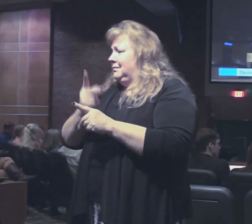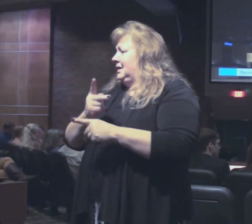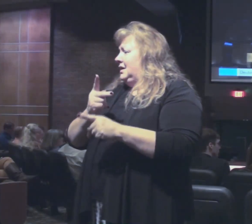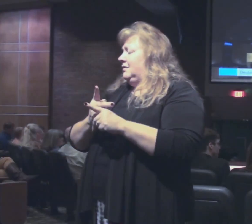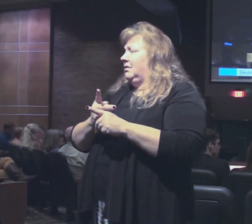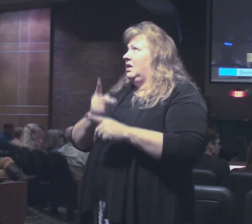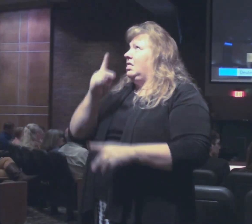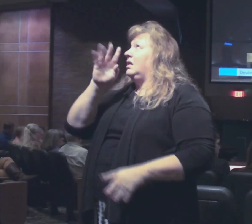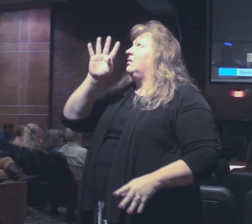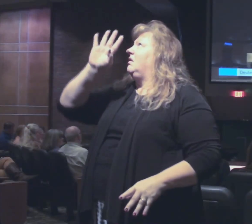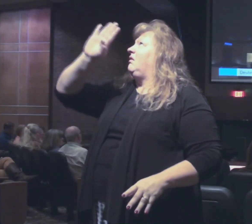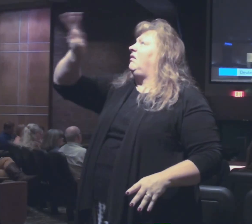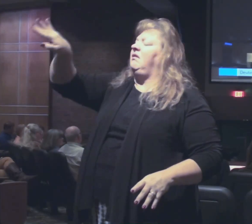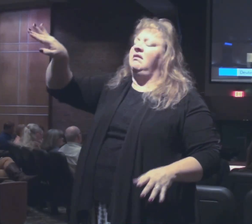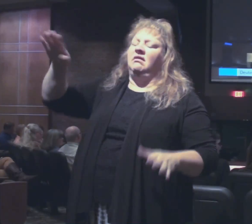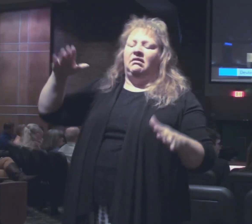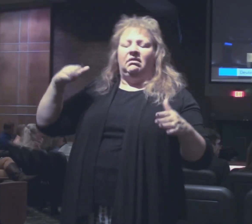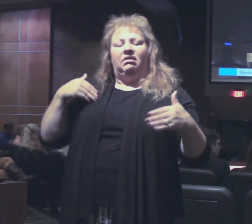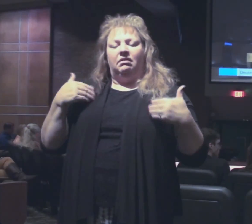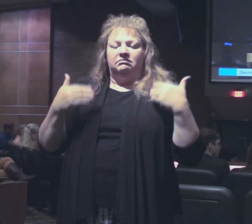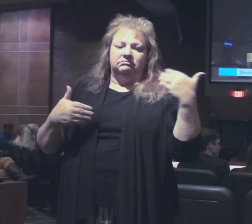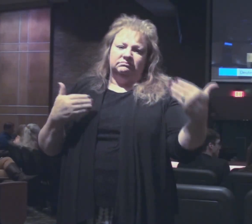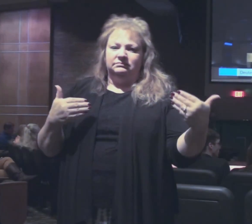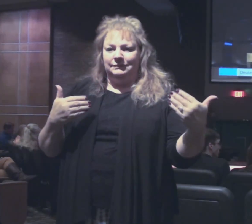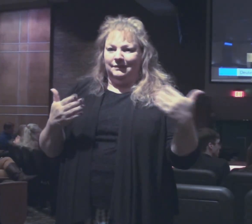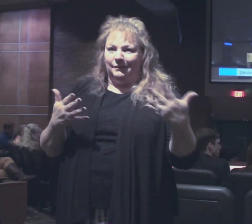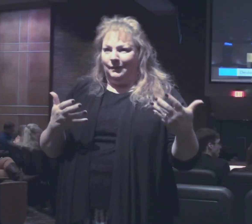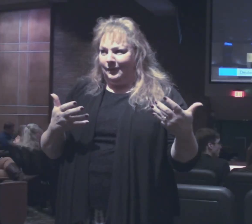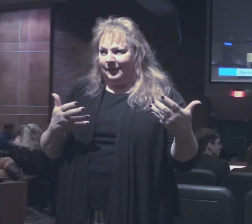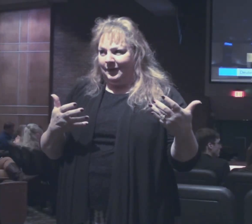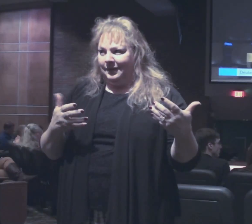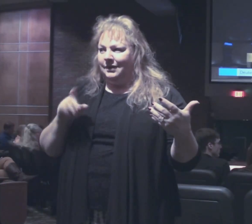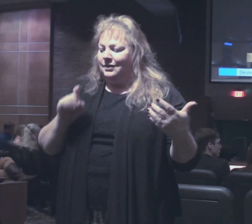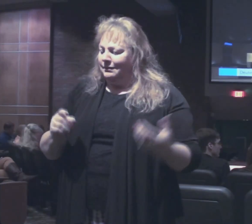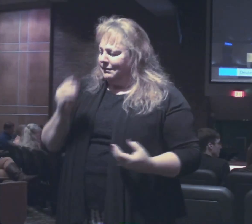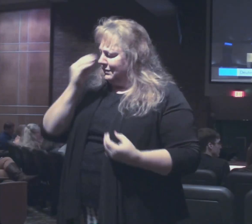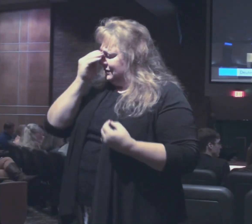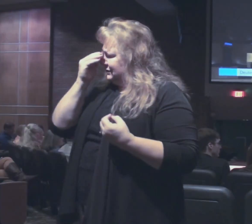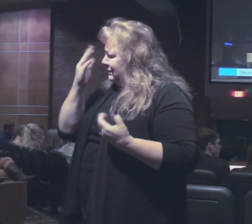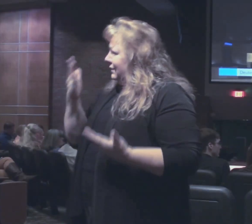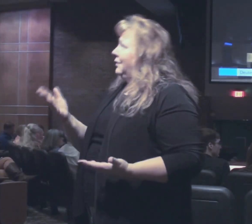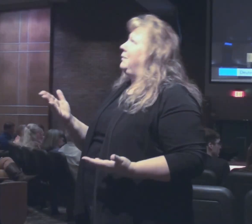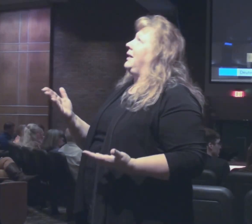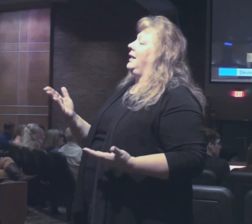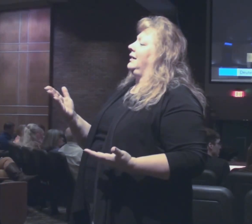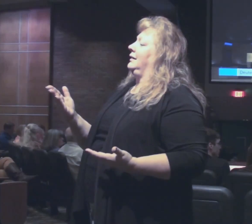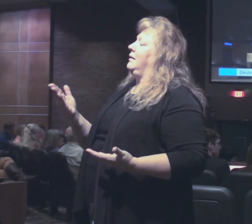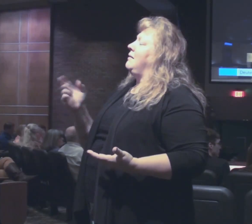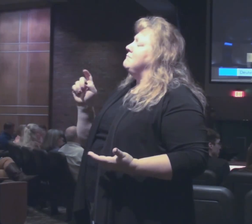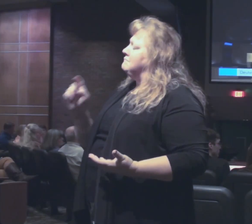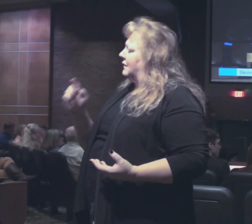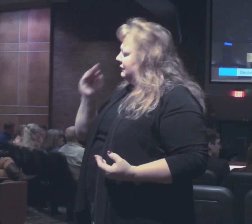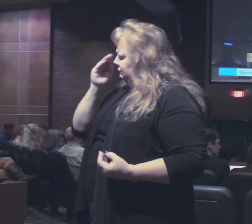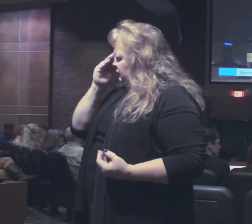not turn you aside from faithfulness to me. Devotion to me.